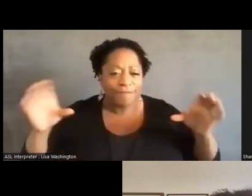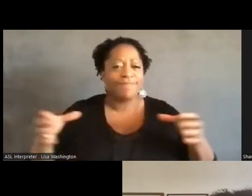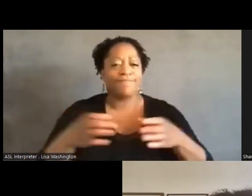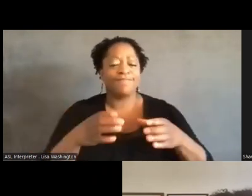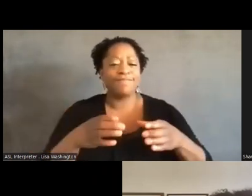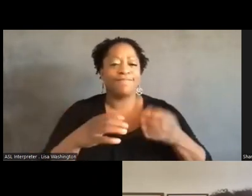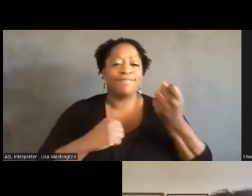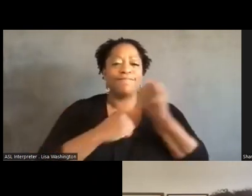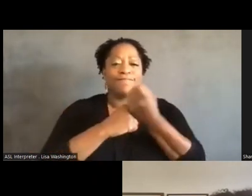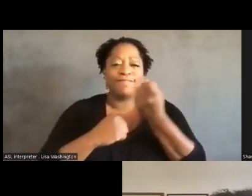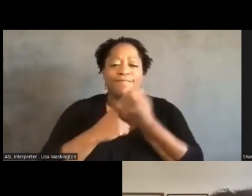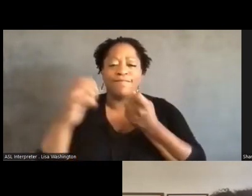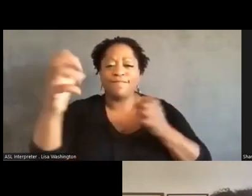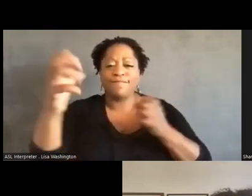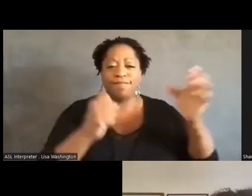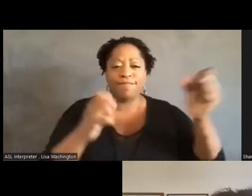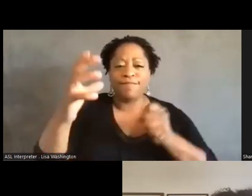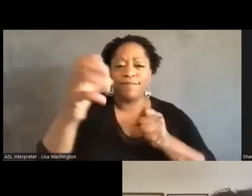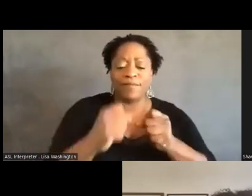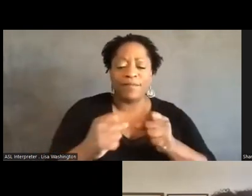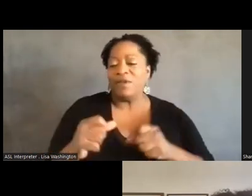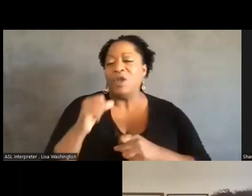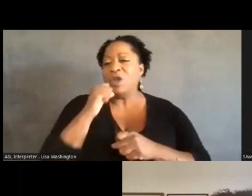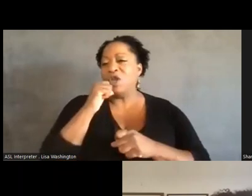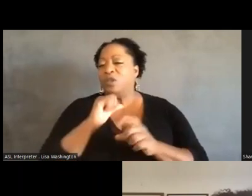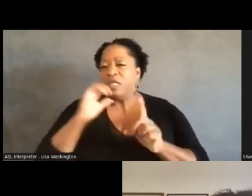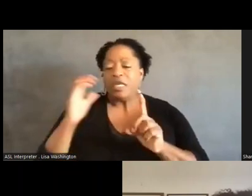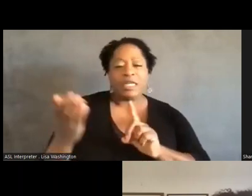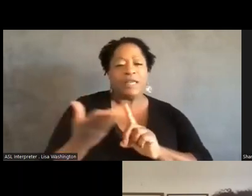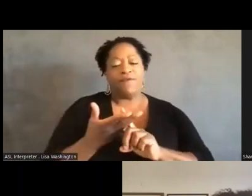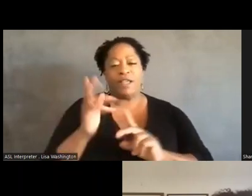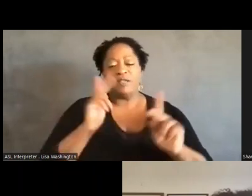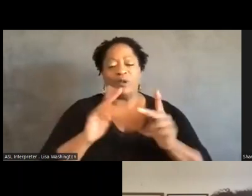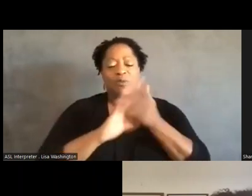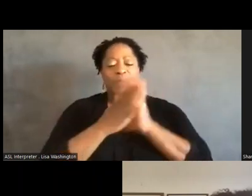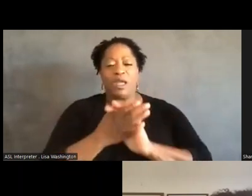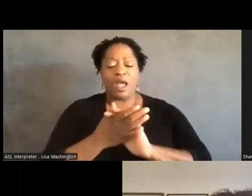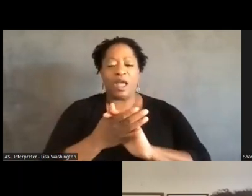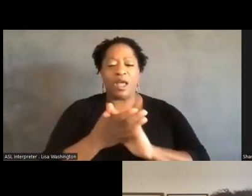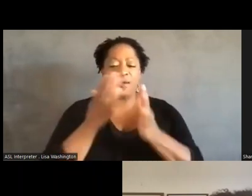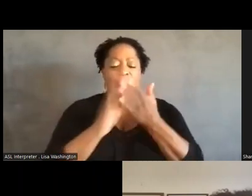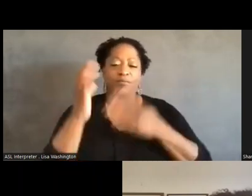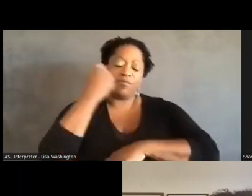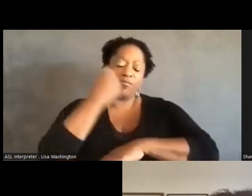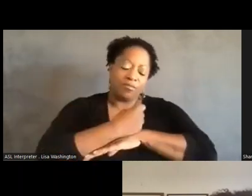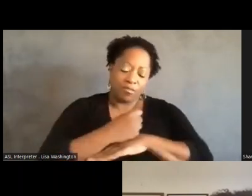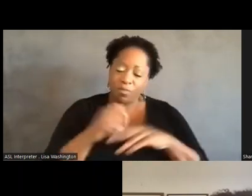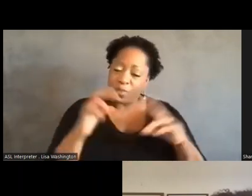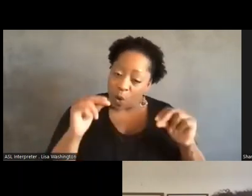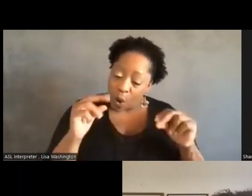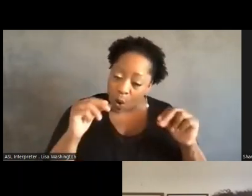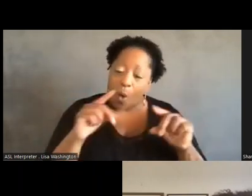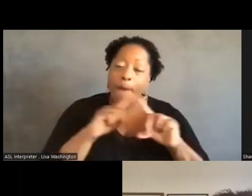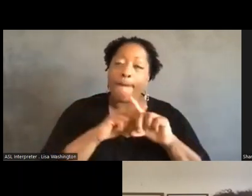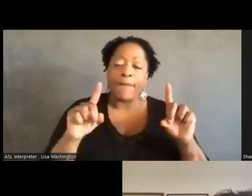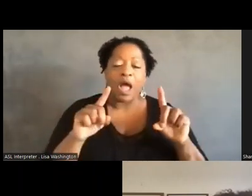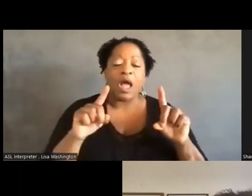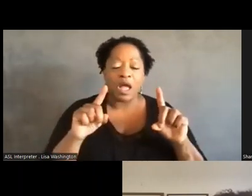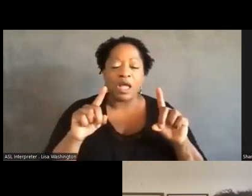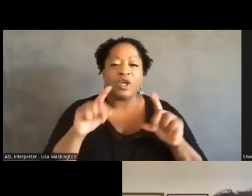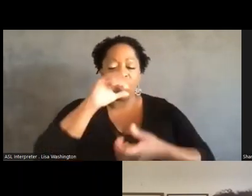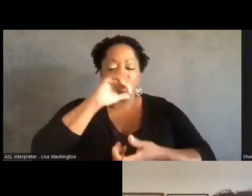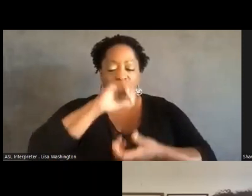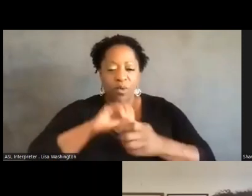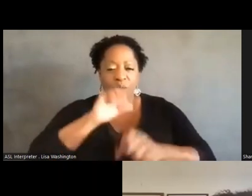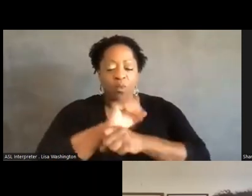proselytize or convert people into abolitionists. And, um, um, Charlotte, you mentioned, you know, working with